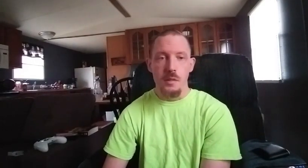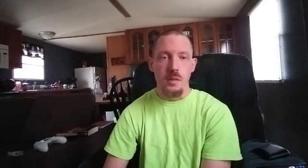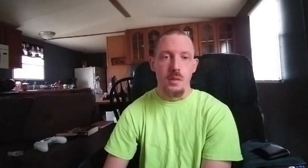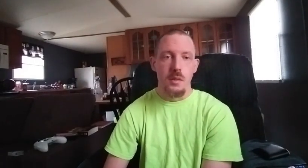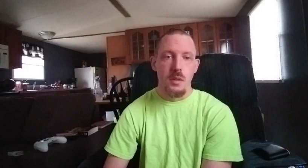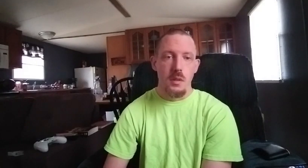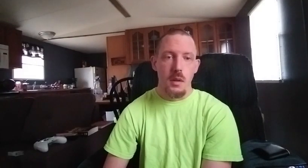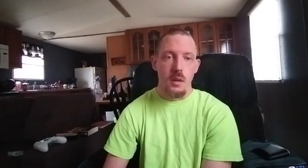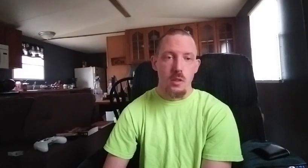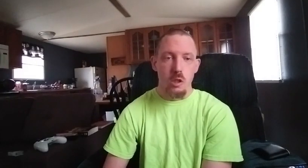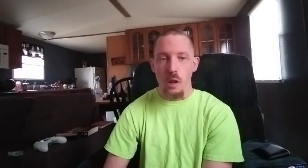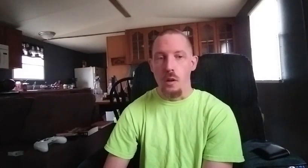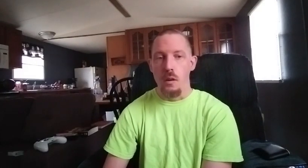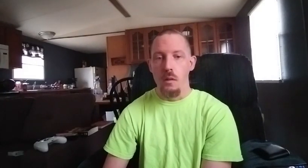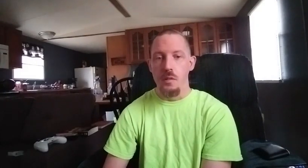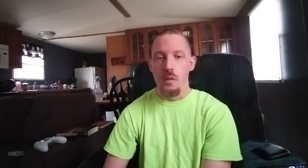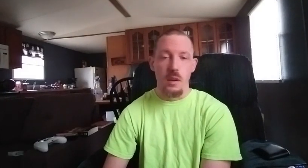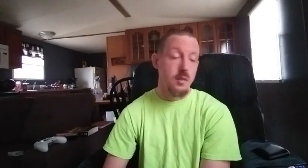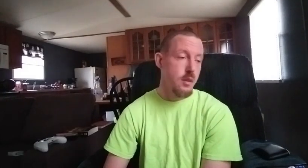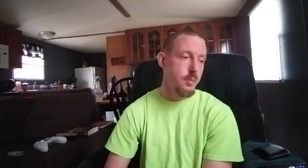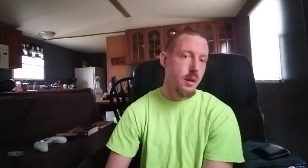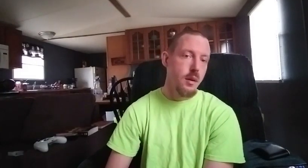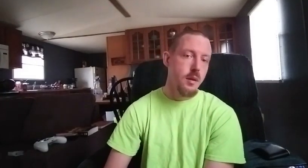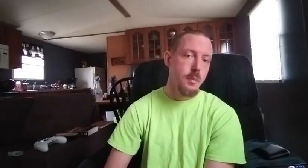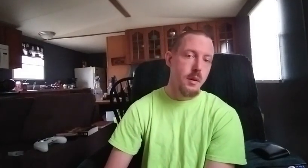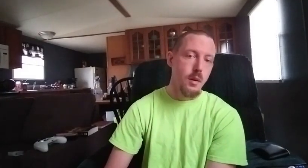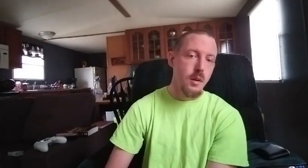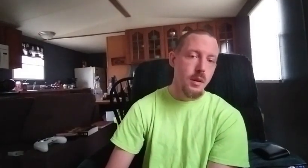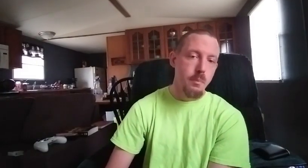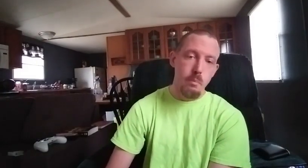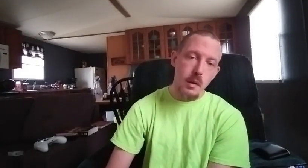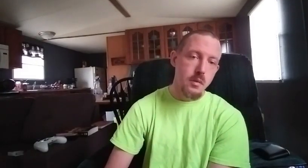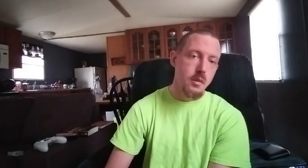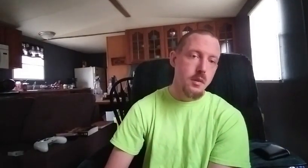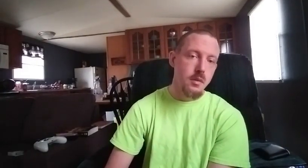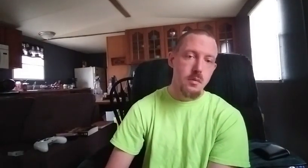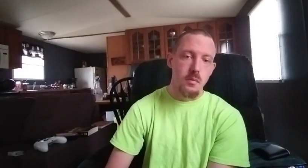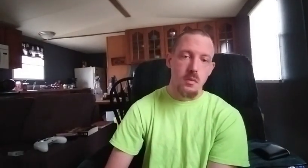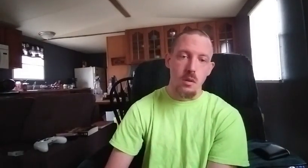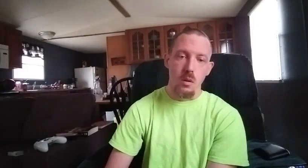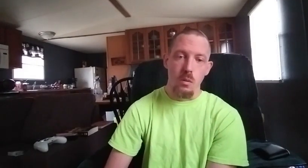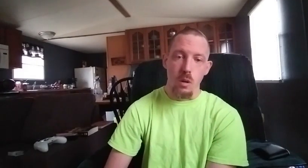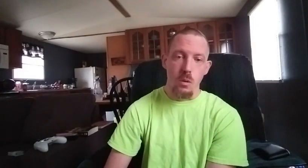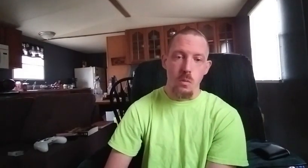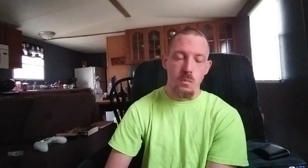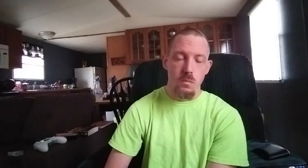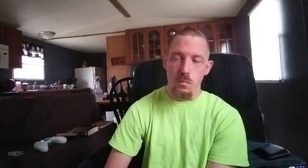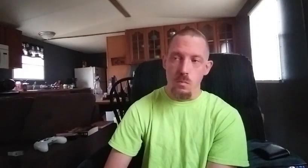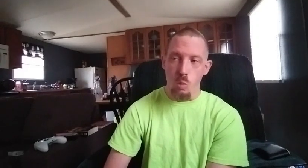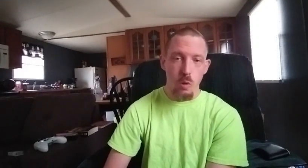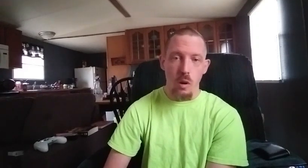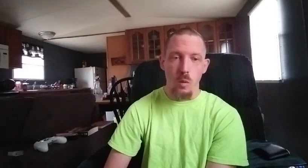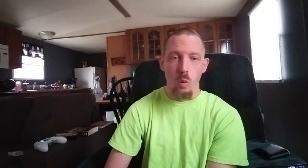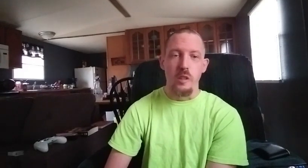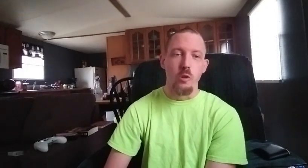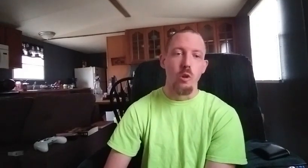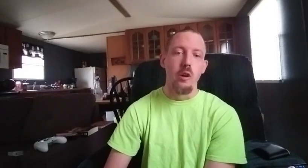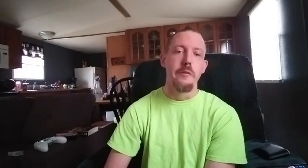share knowledge at the same time and basically just you know go with on what you love